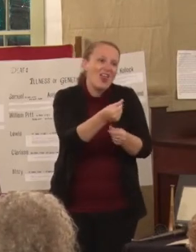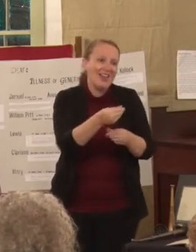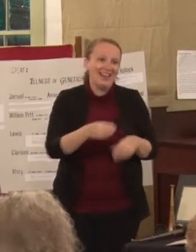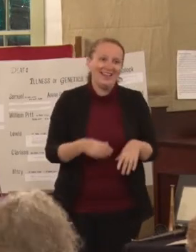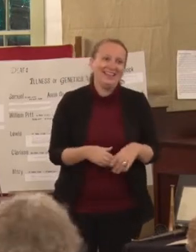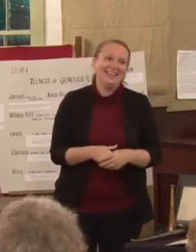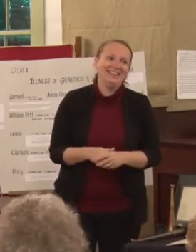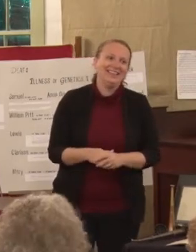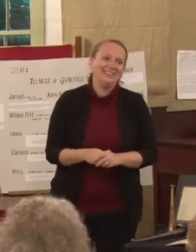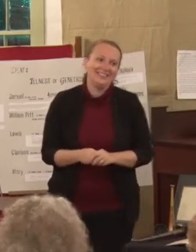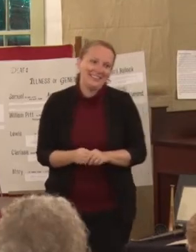I should have brought my notes.